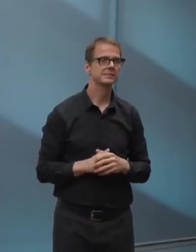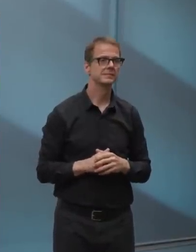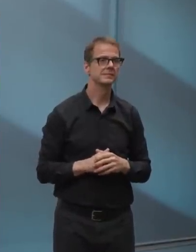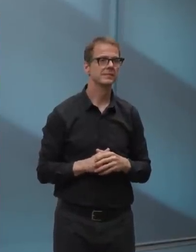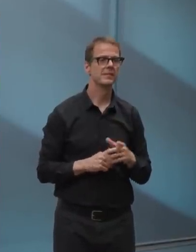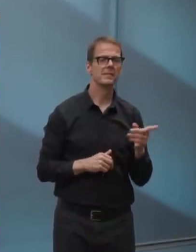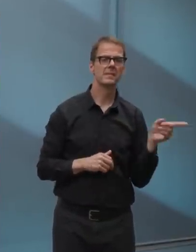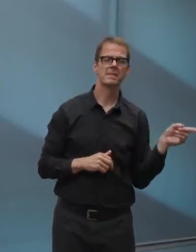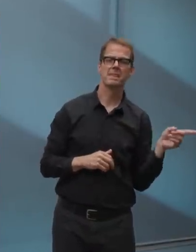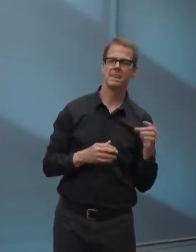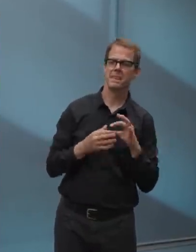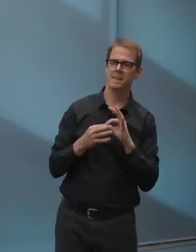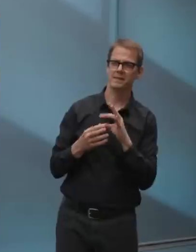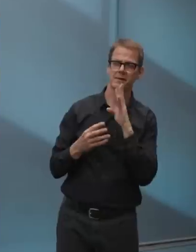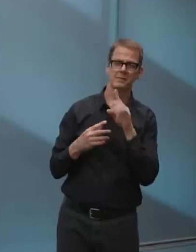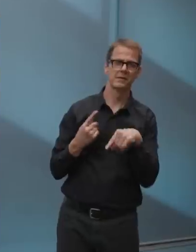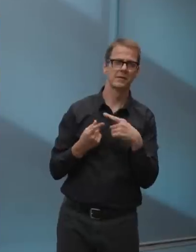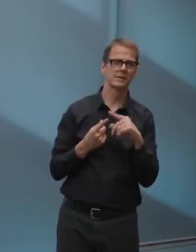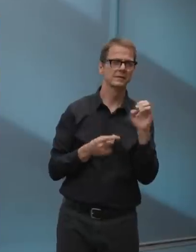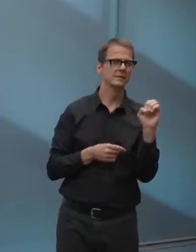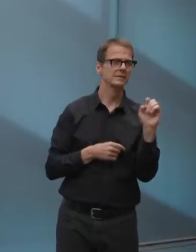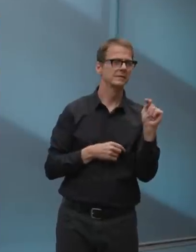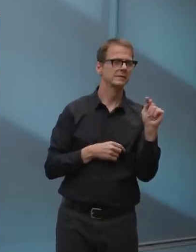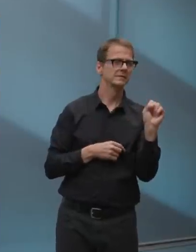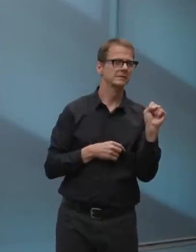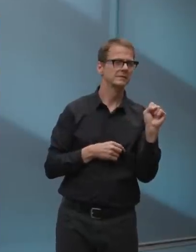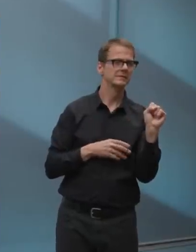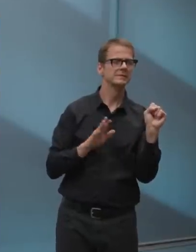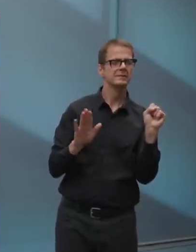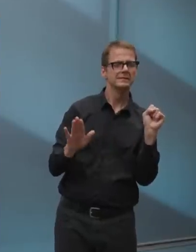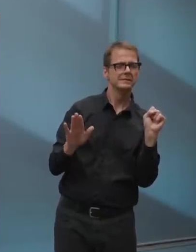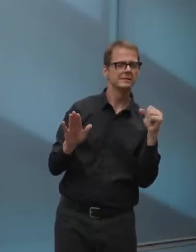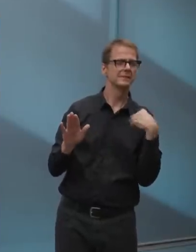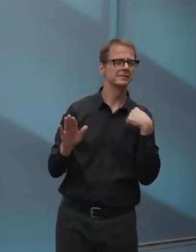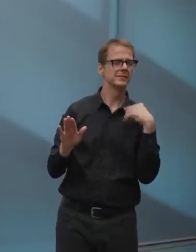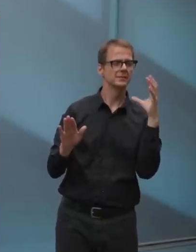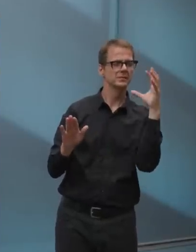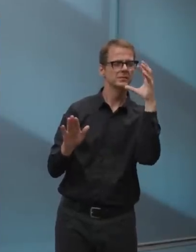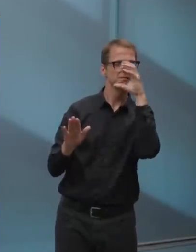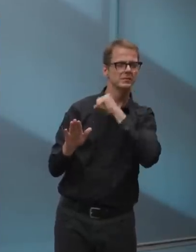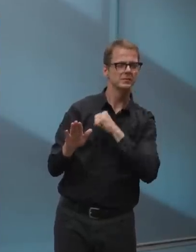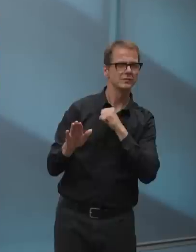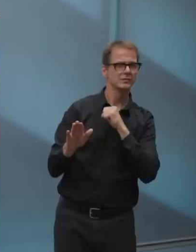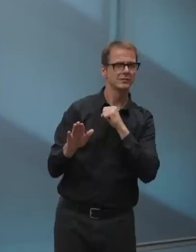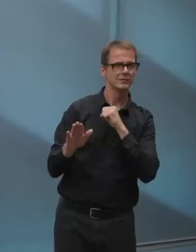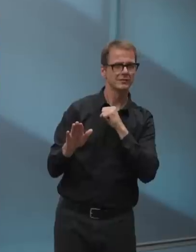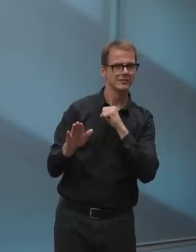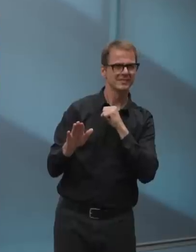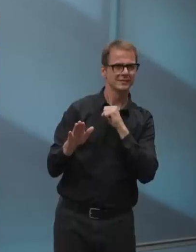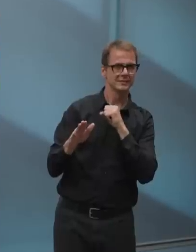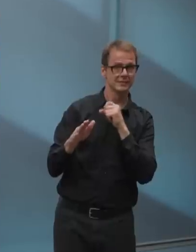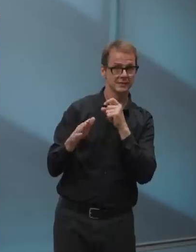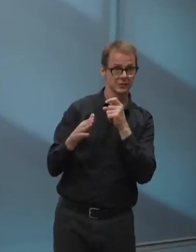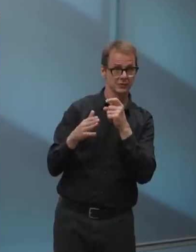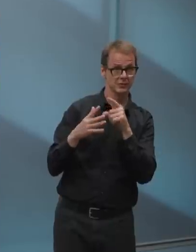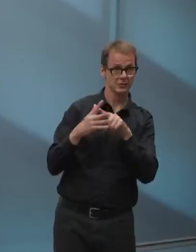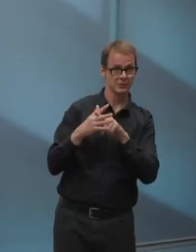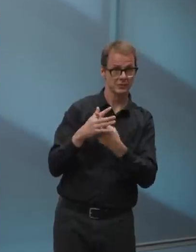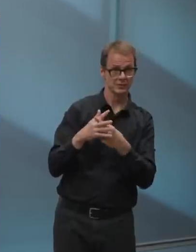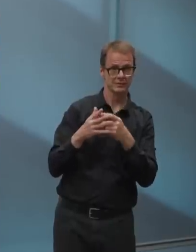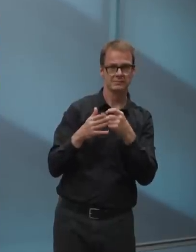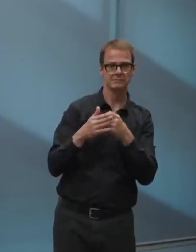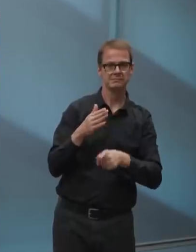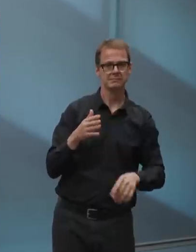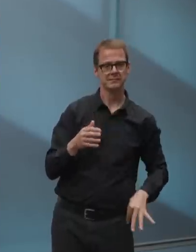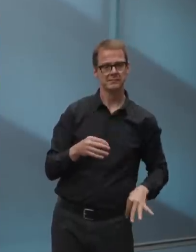the collection of fares. Uh, obviously that's not the silver bullet to the city's financial problems, but what about that